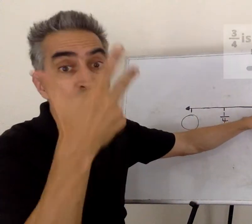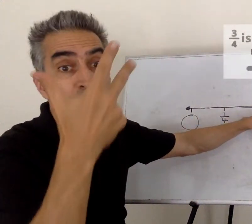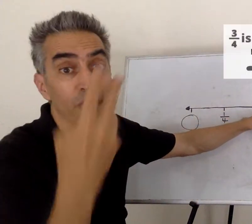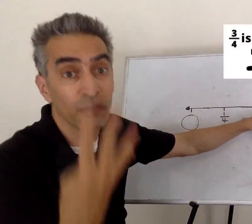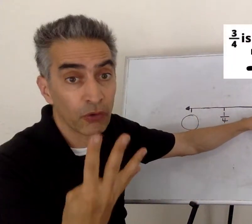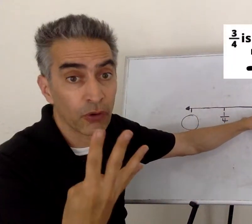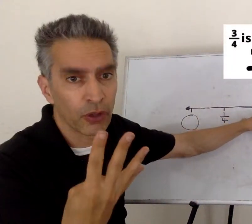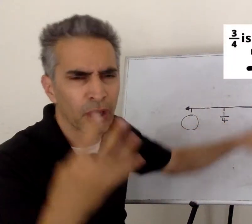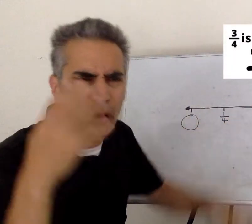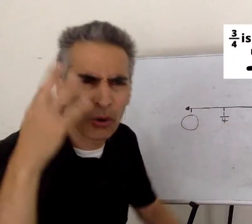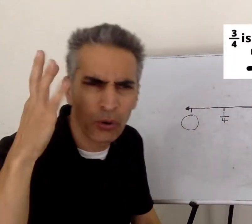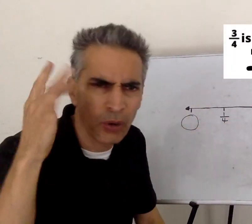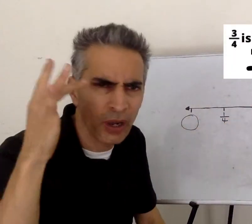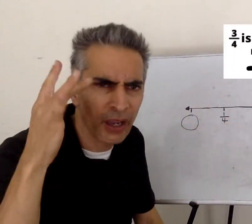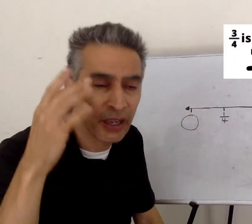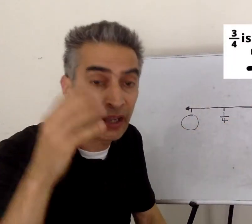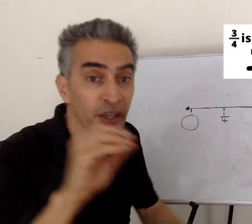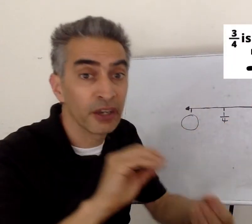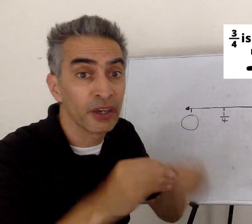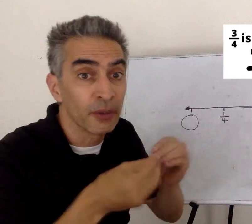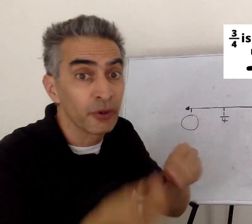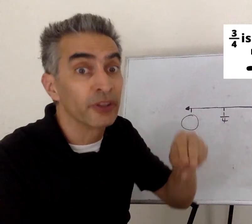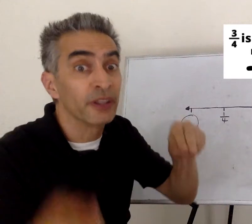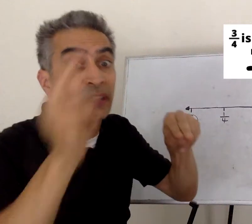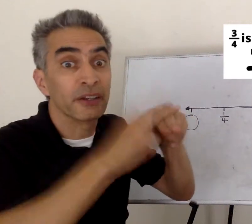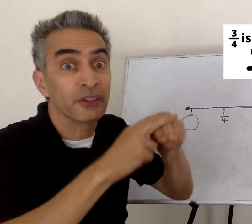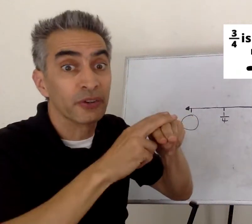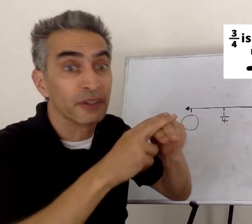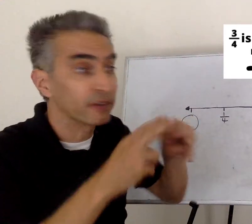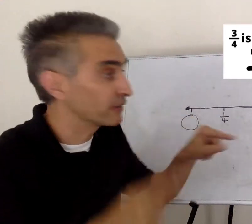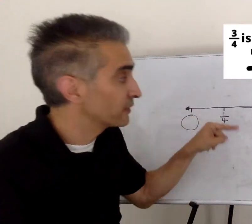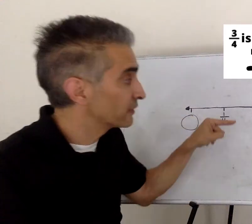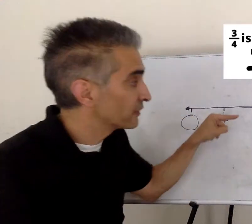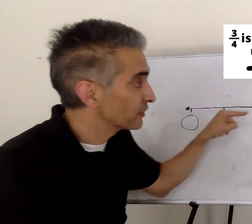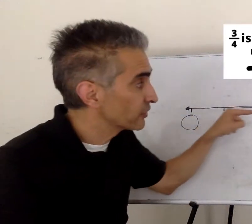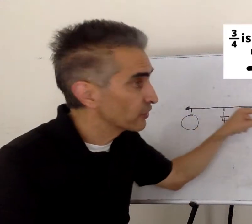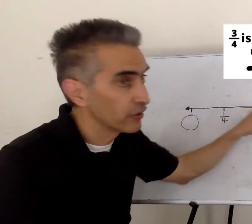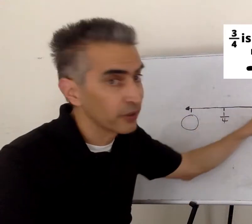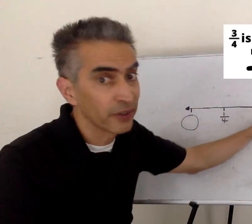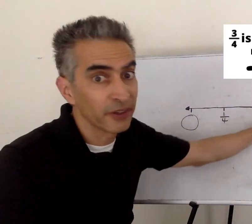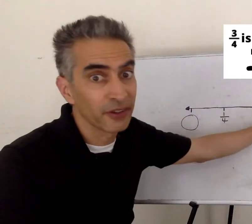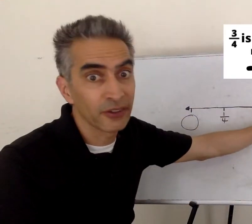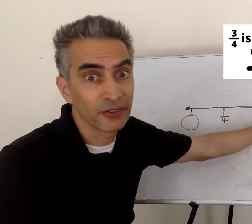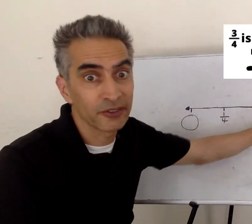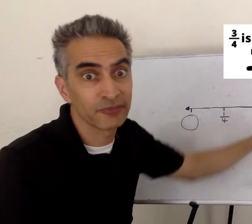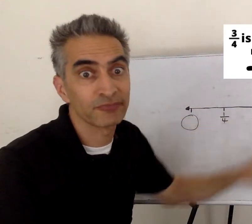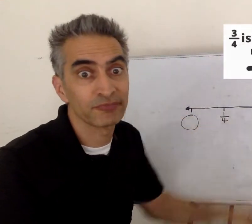Three-fourths is larger because the numbers increase in value as you go to the right.